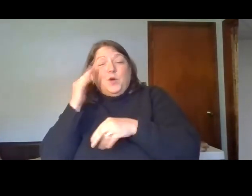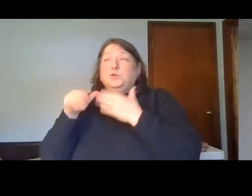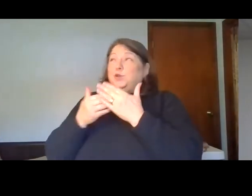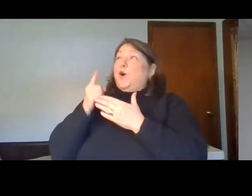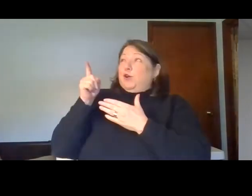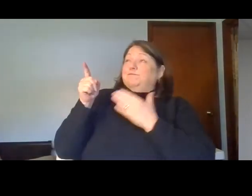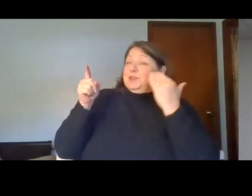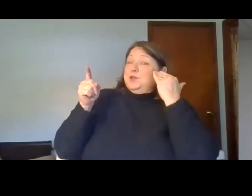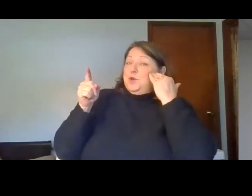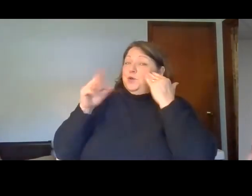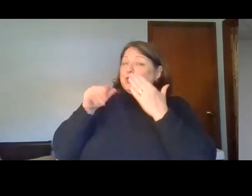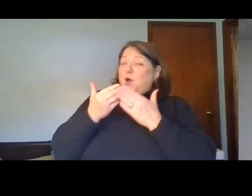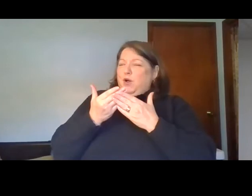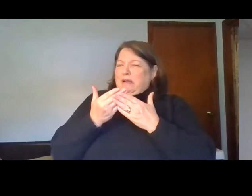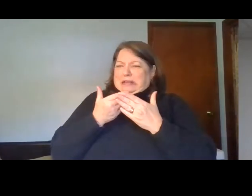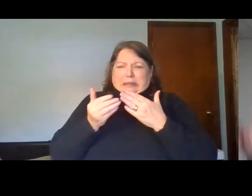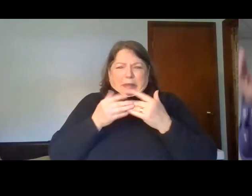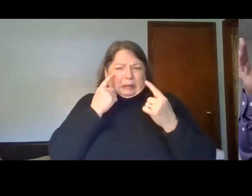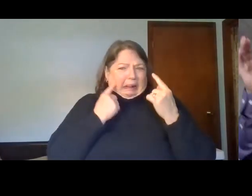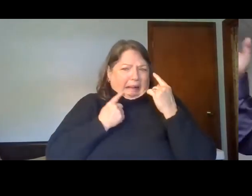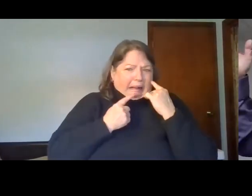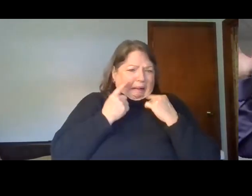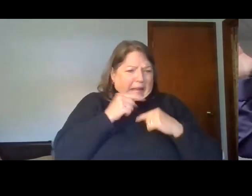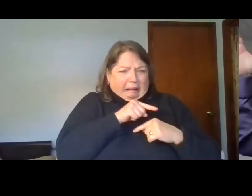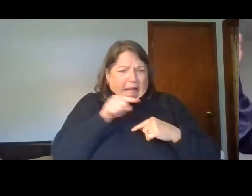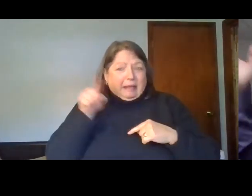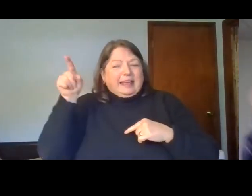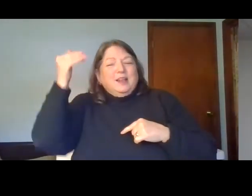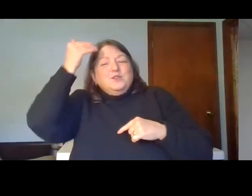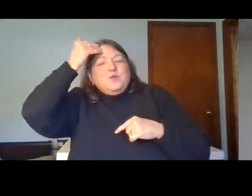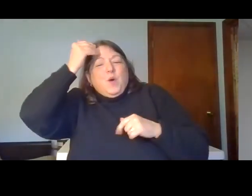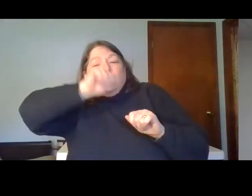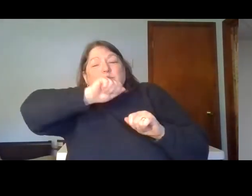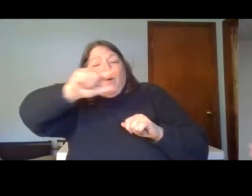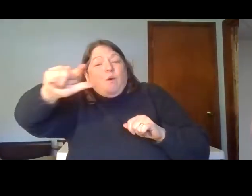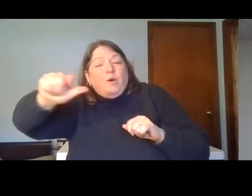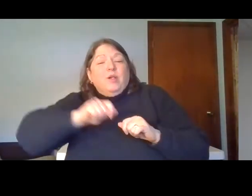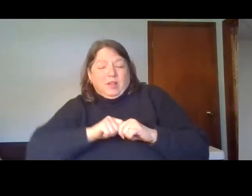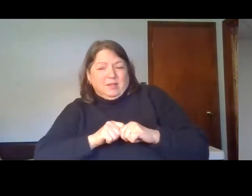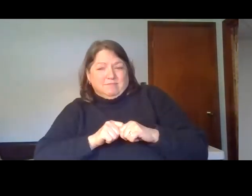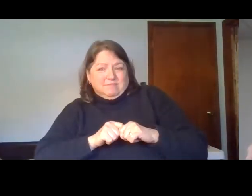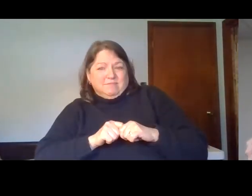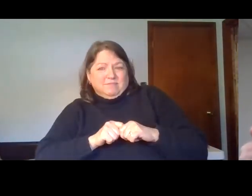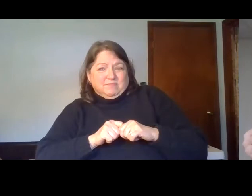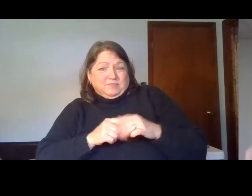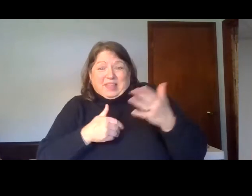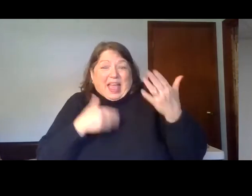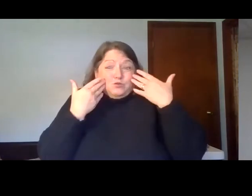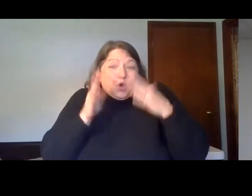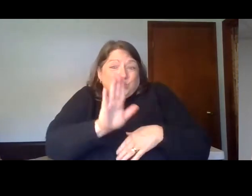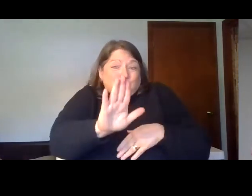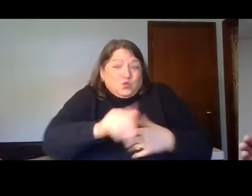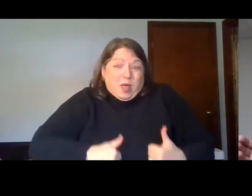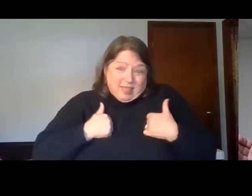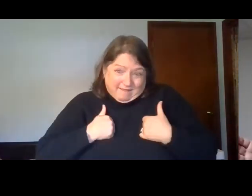The bitter tears, how hard they fall, he knows. My father knows it all. I don't know where you're at or what's going on in your